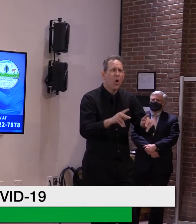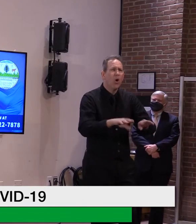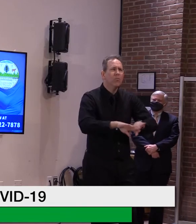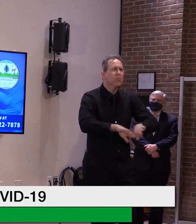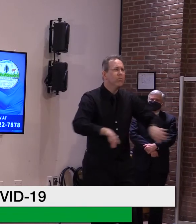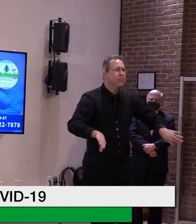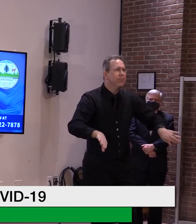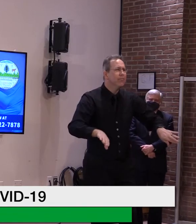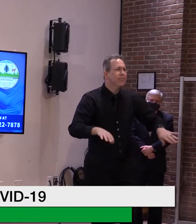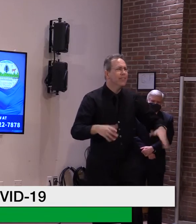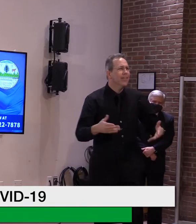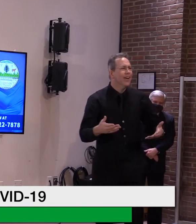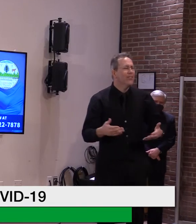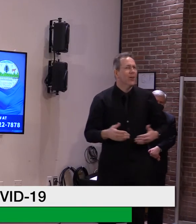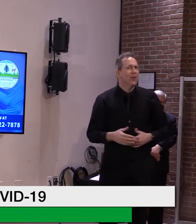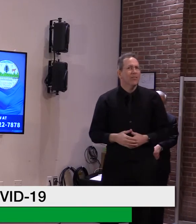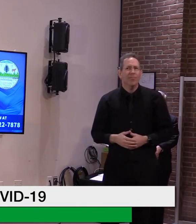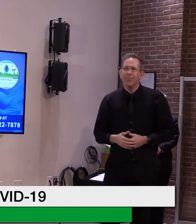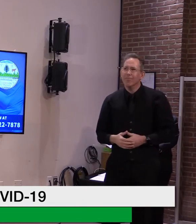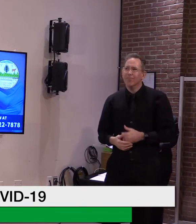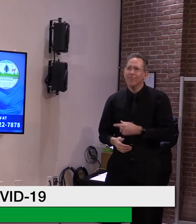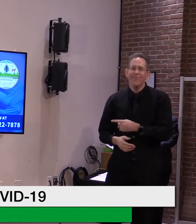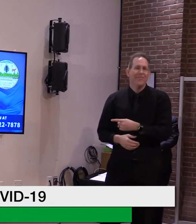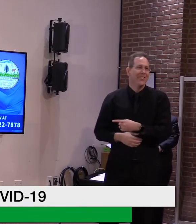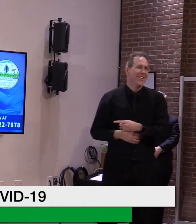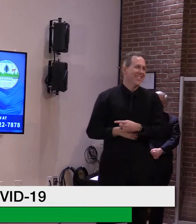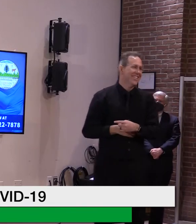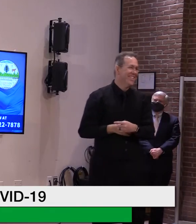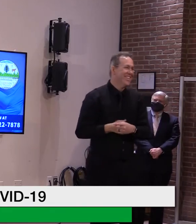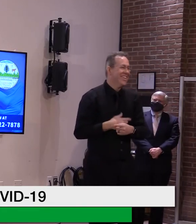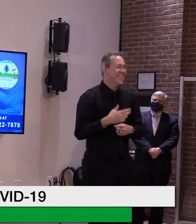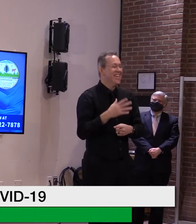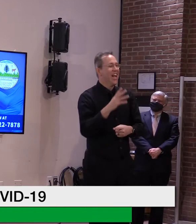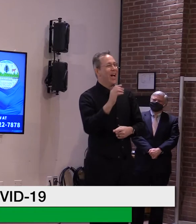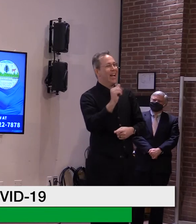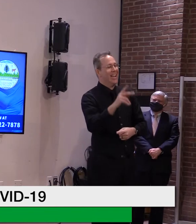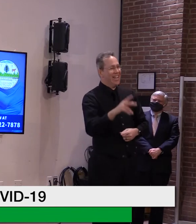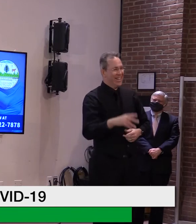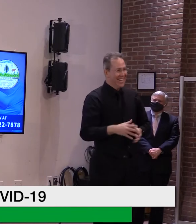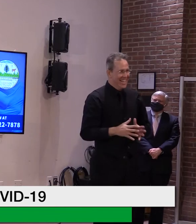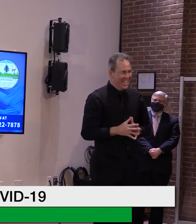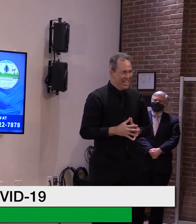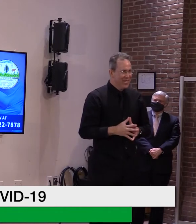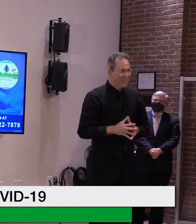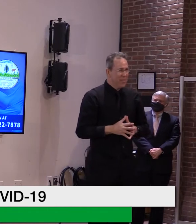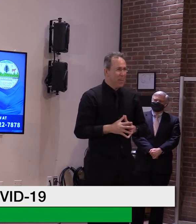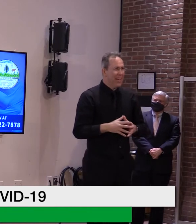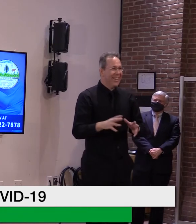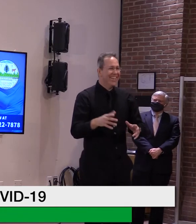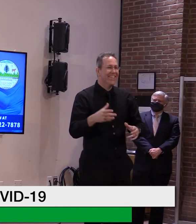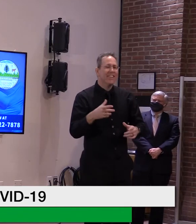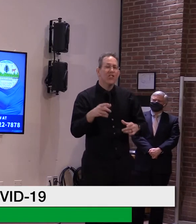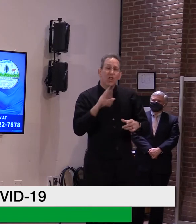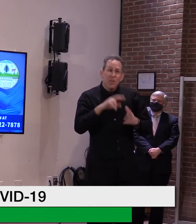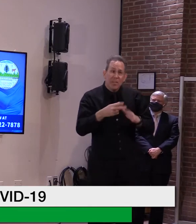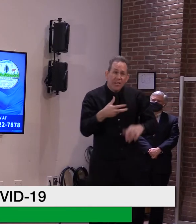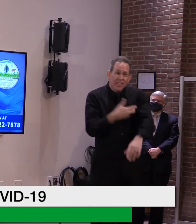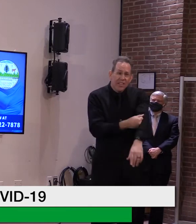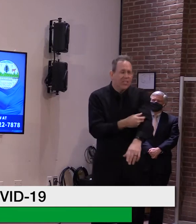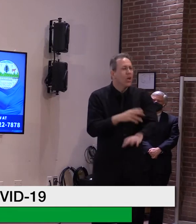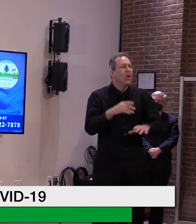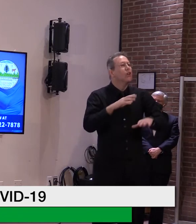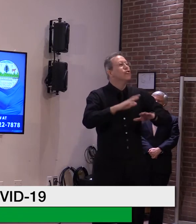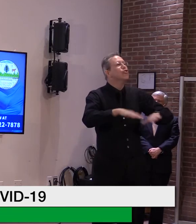Vaccinated daughter can visit her vaccinated. Unvaccinated daughter. Unvaccinated daughter. children are unvaccinated because they can't get